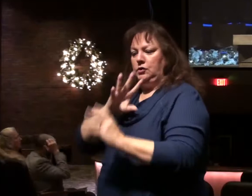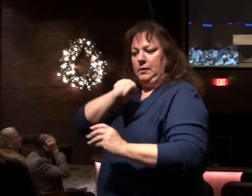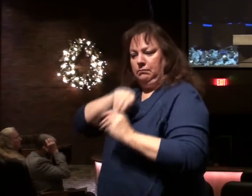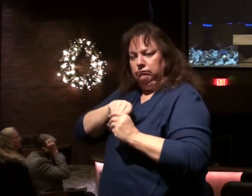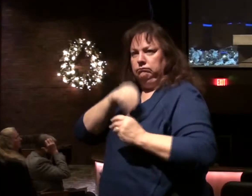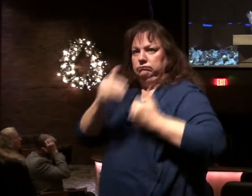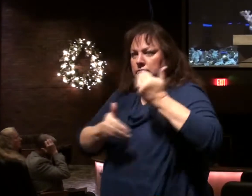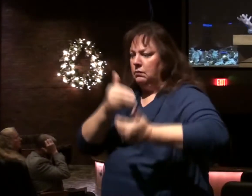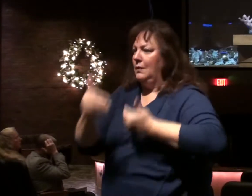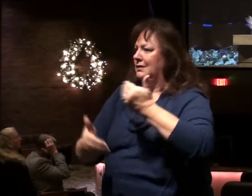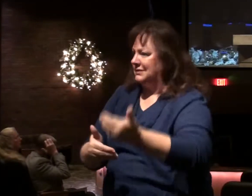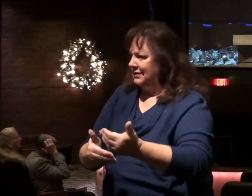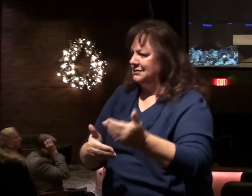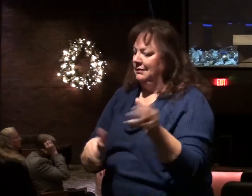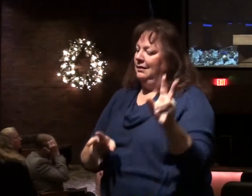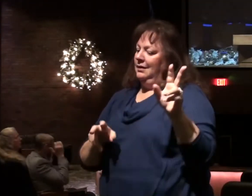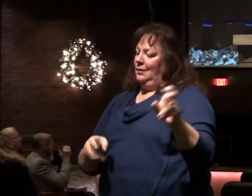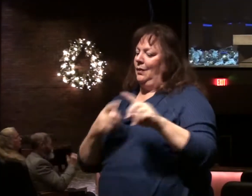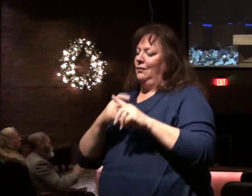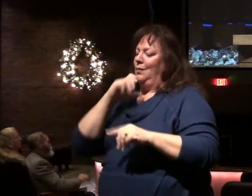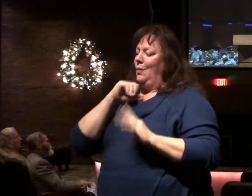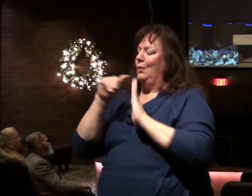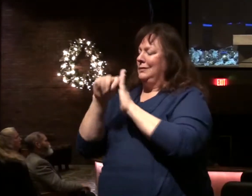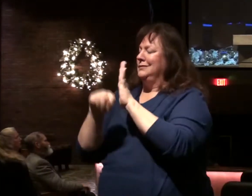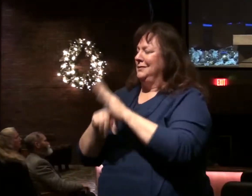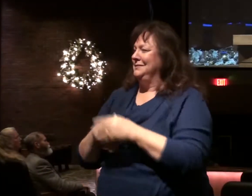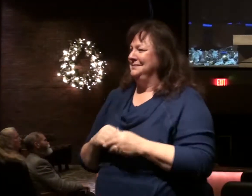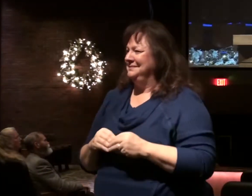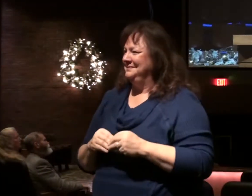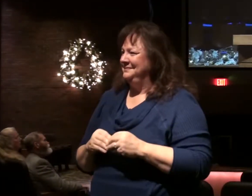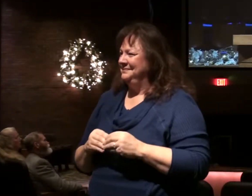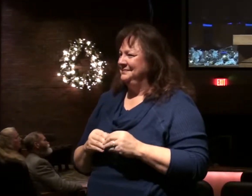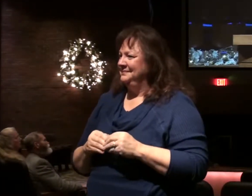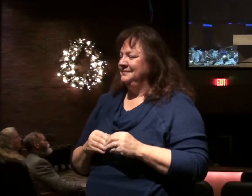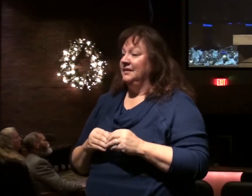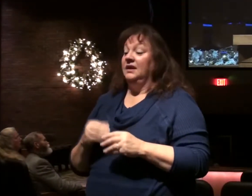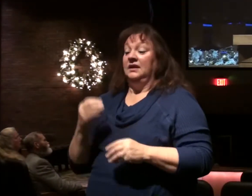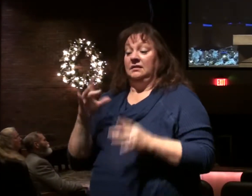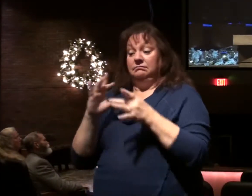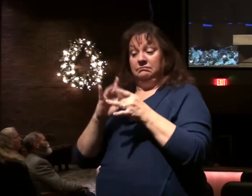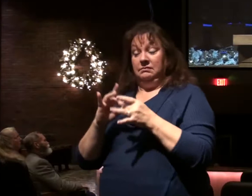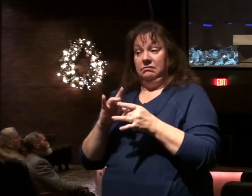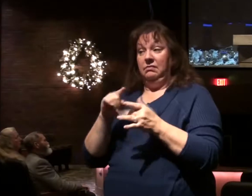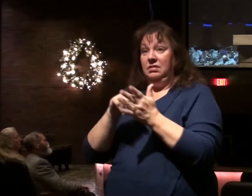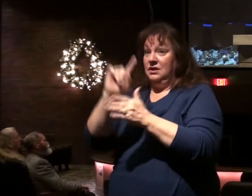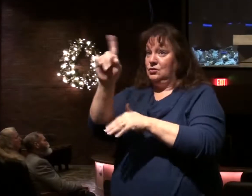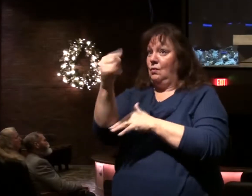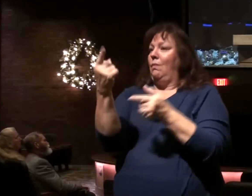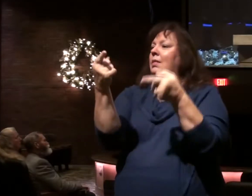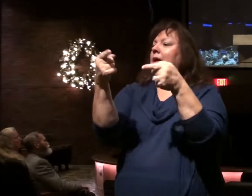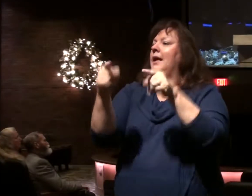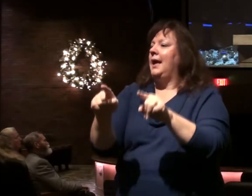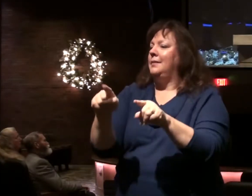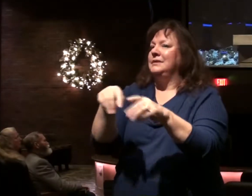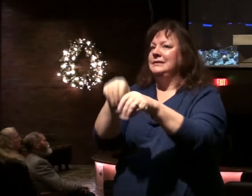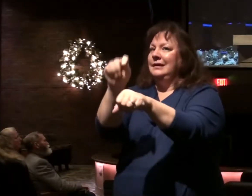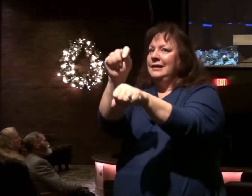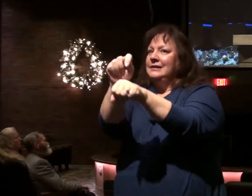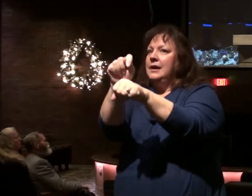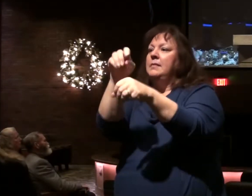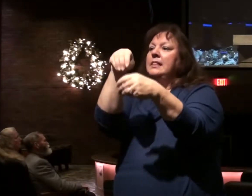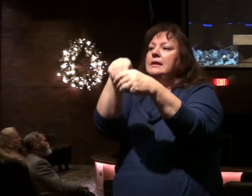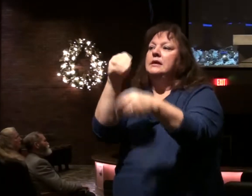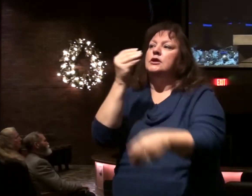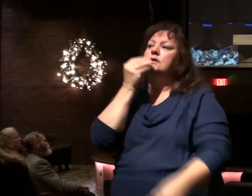process. He quotes from the Old Testament. Then he says, This will only happen in a temple in